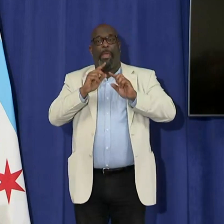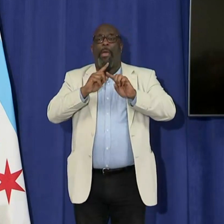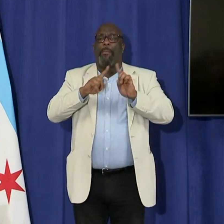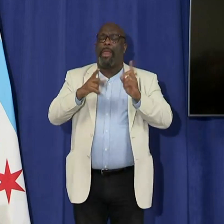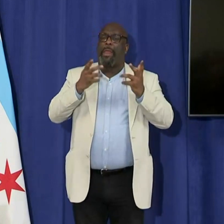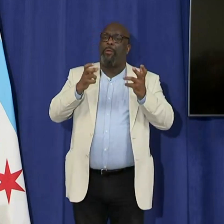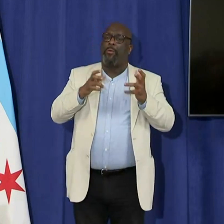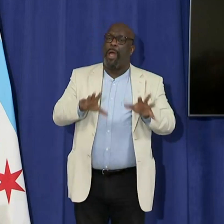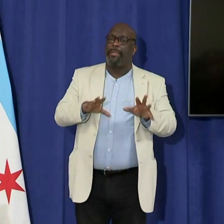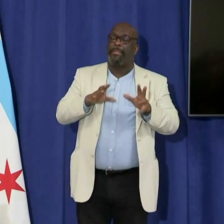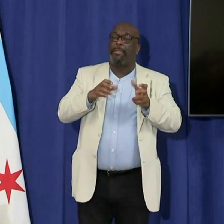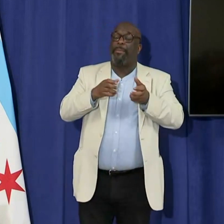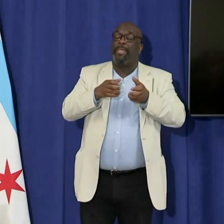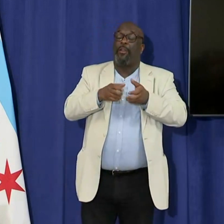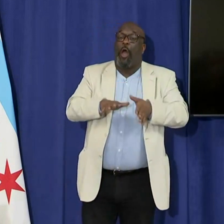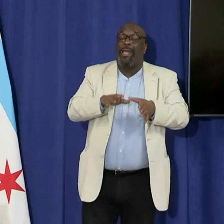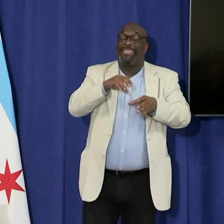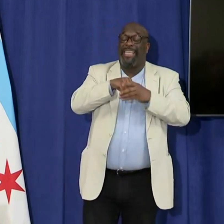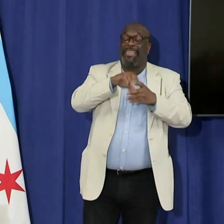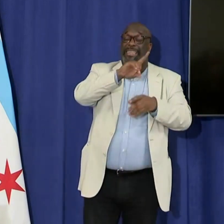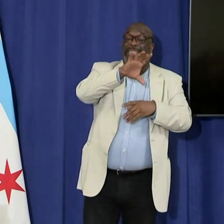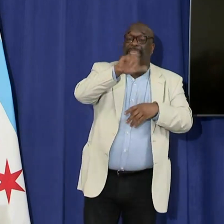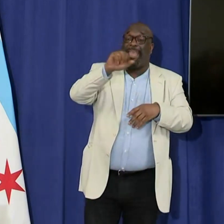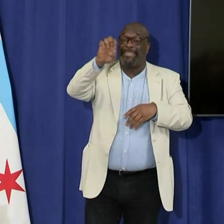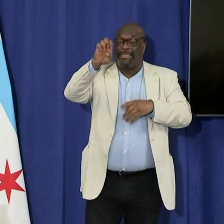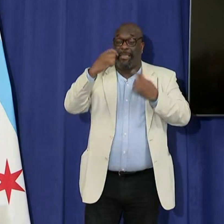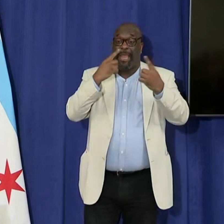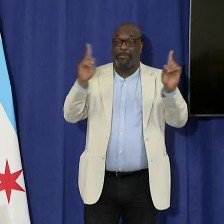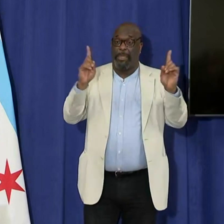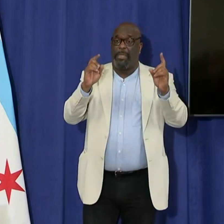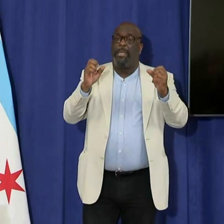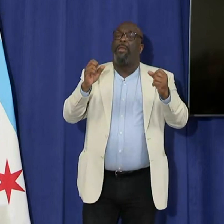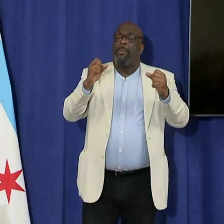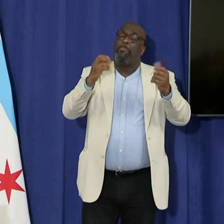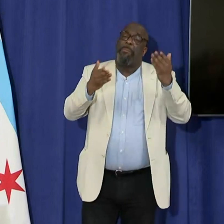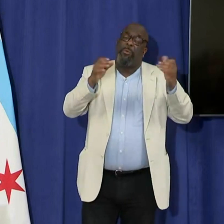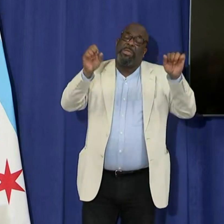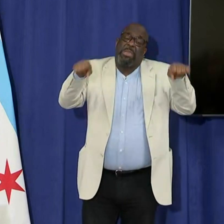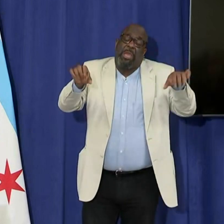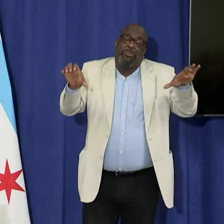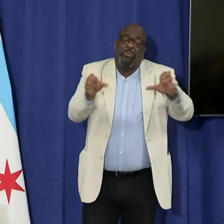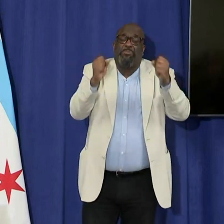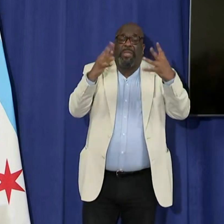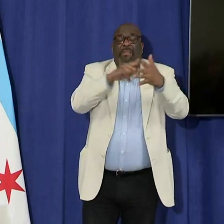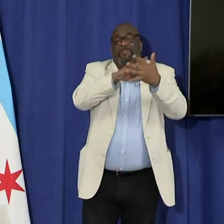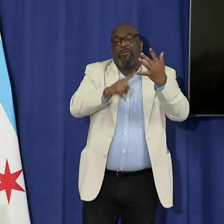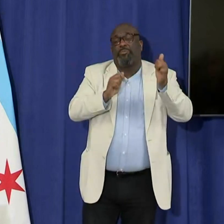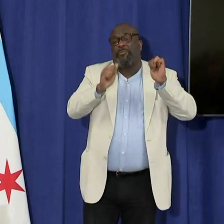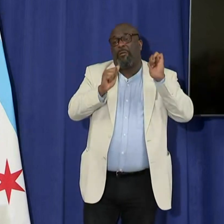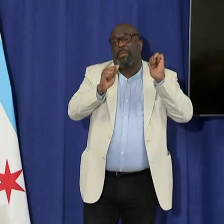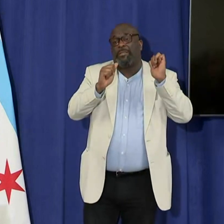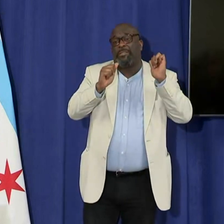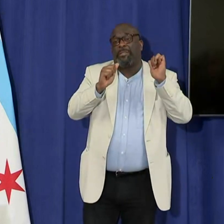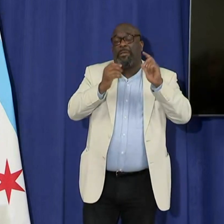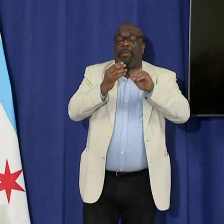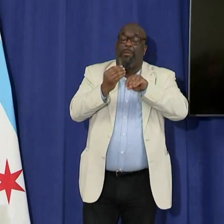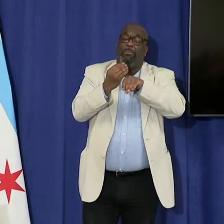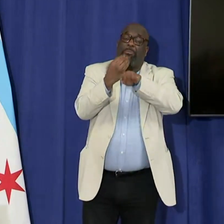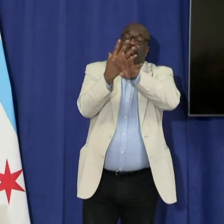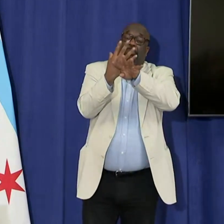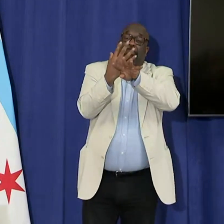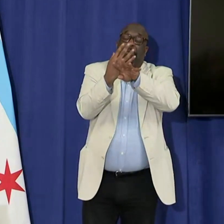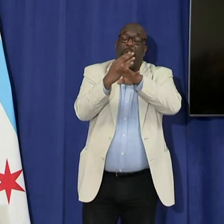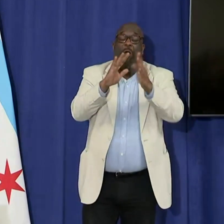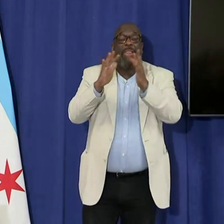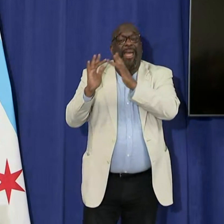DK's announcement, to do a lot of those performances virtually and still give people the opportunity to taste